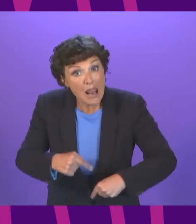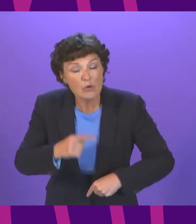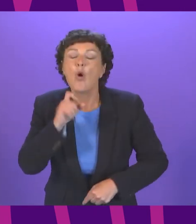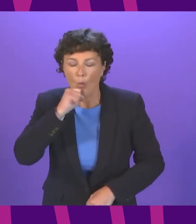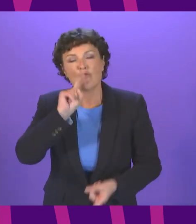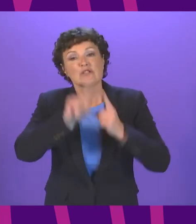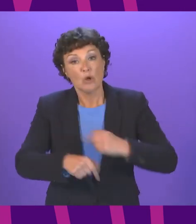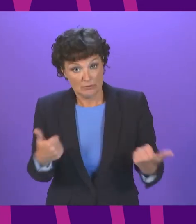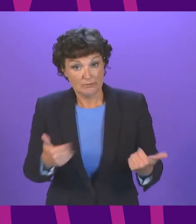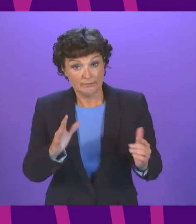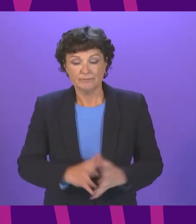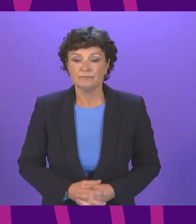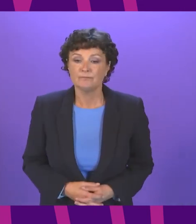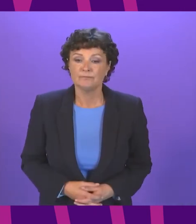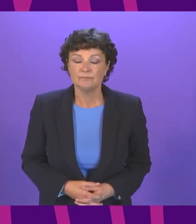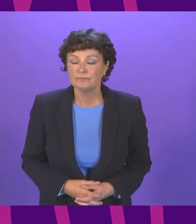Alex Cole-Hamilton